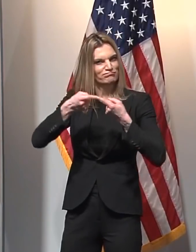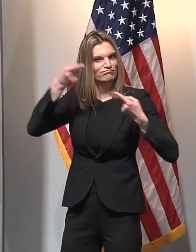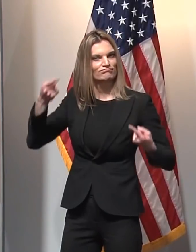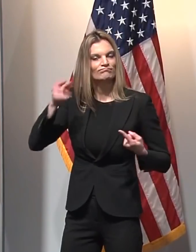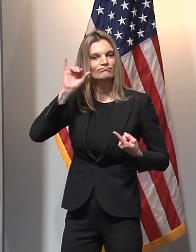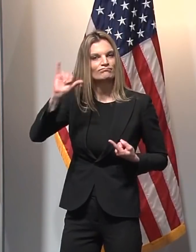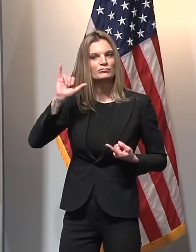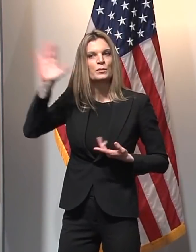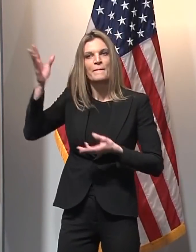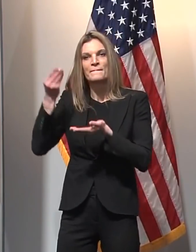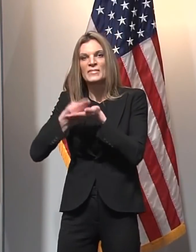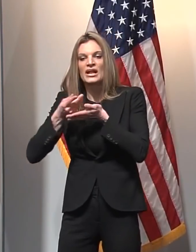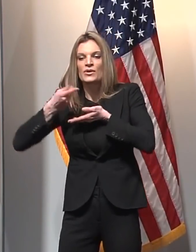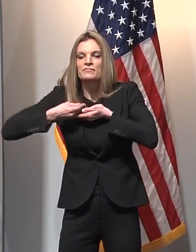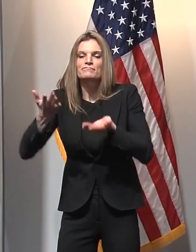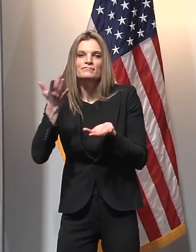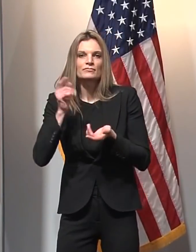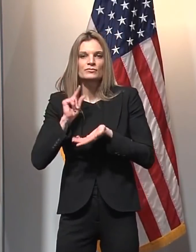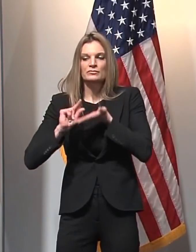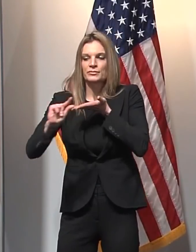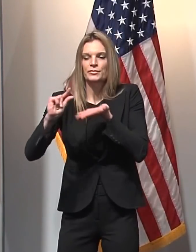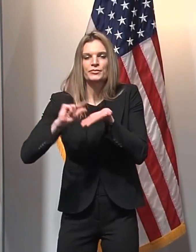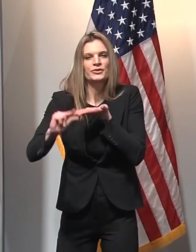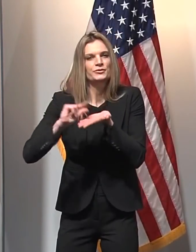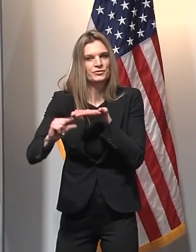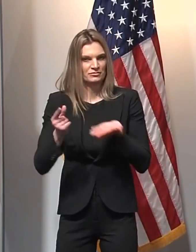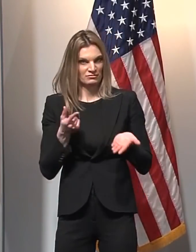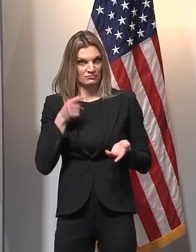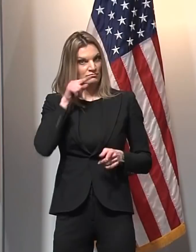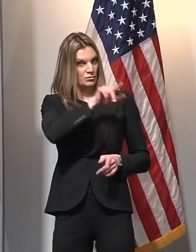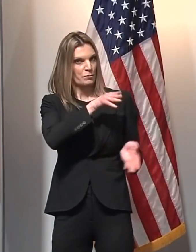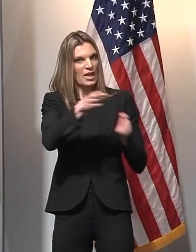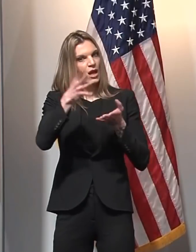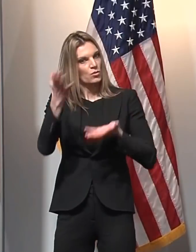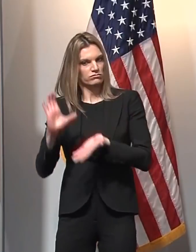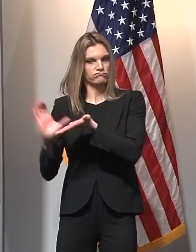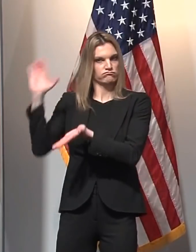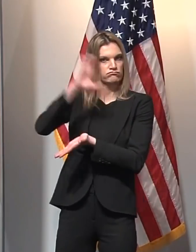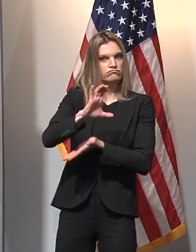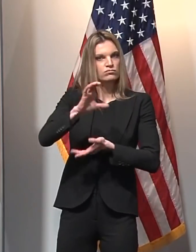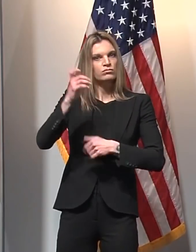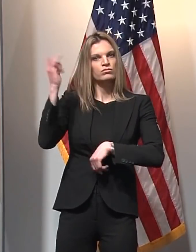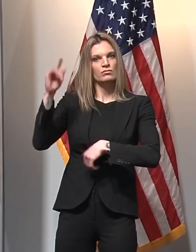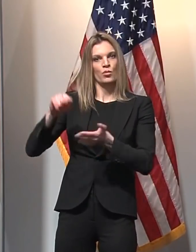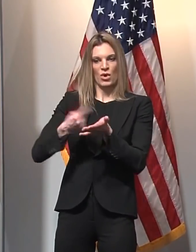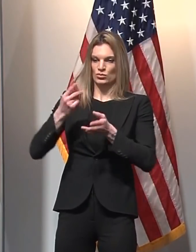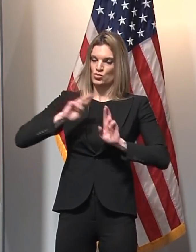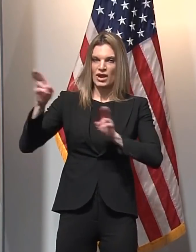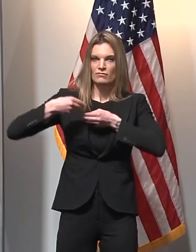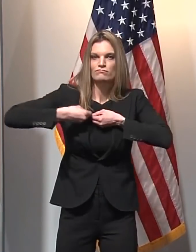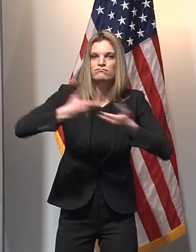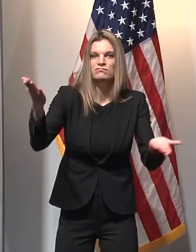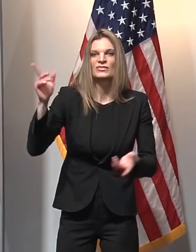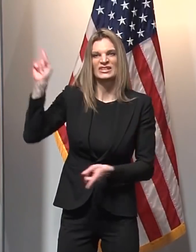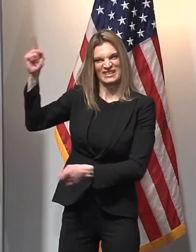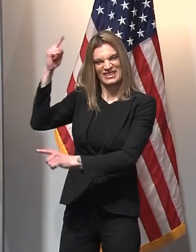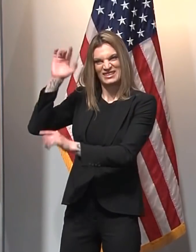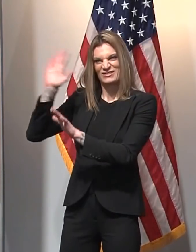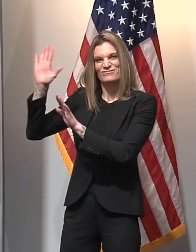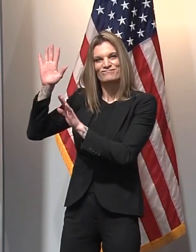to make sure it's going to the right place and there's oversight. Why do you, with your plan, feel like a larger lump sum up front is the better choice?